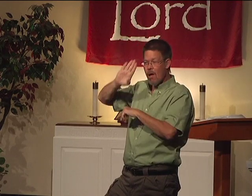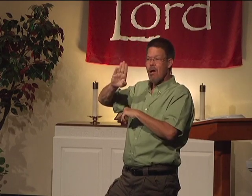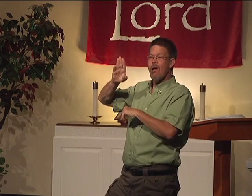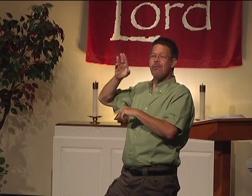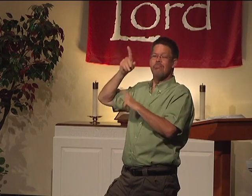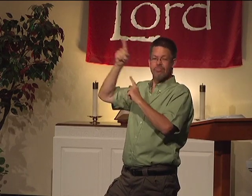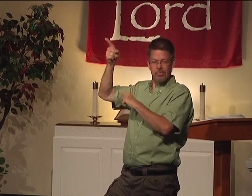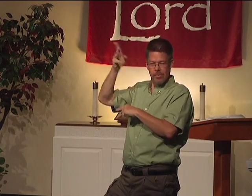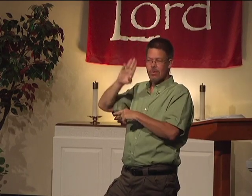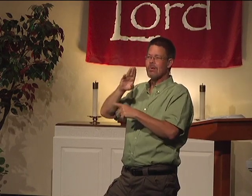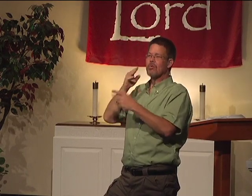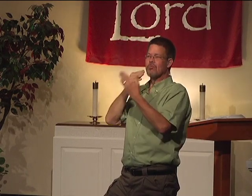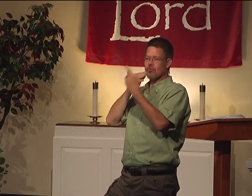They would maybe blame God.